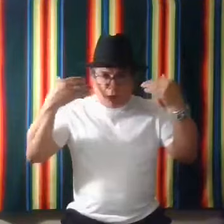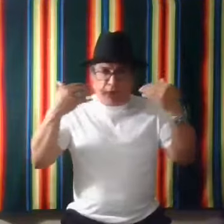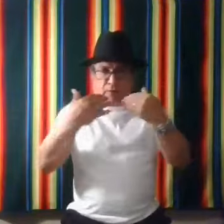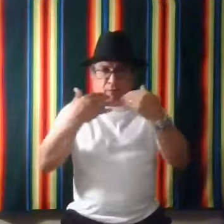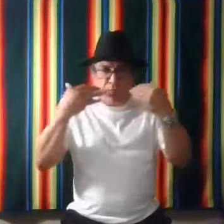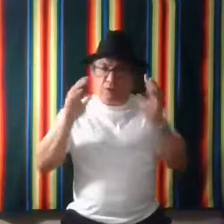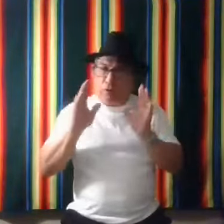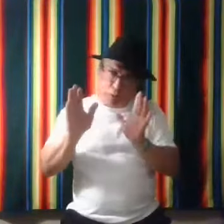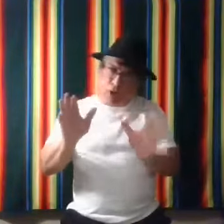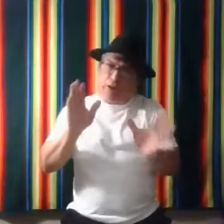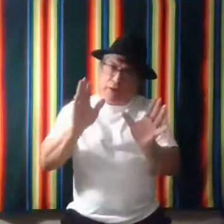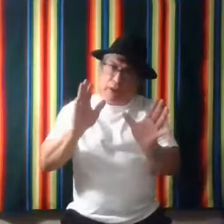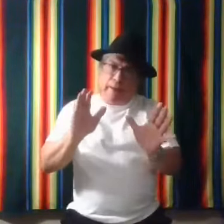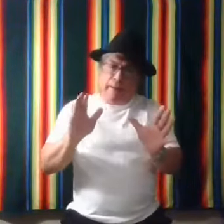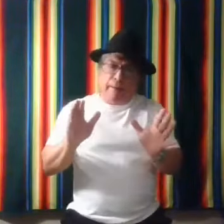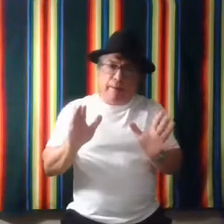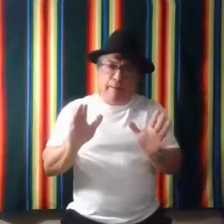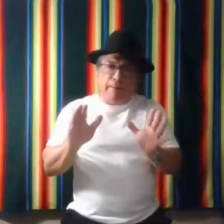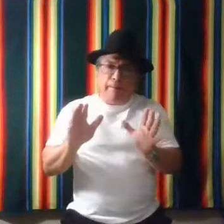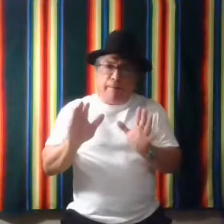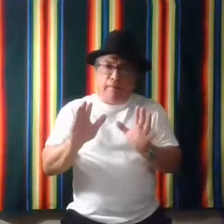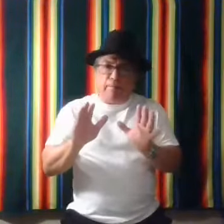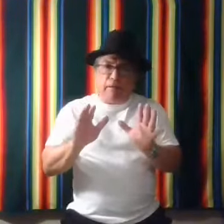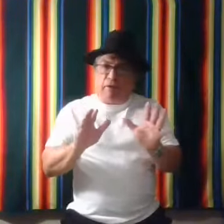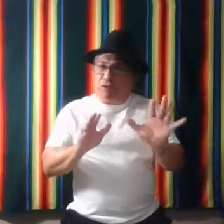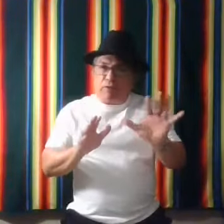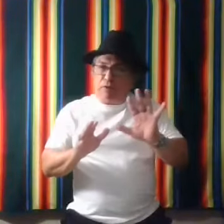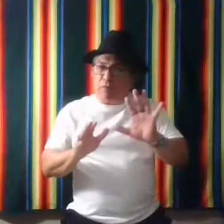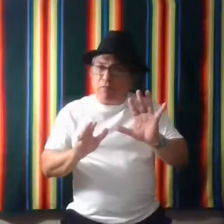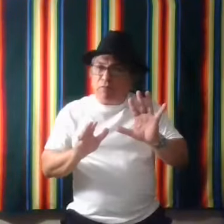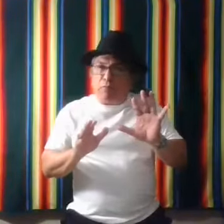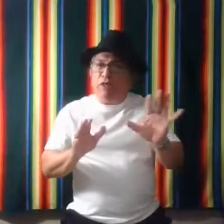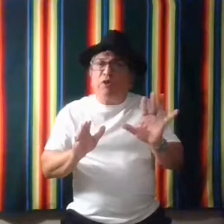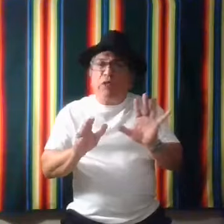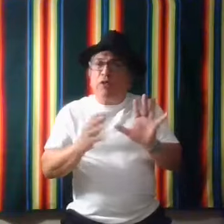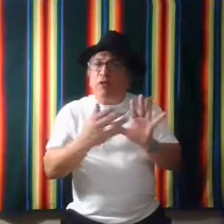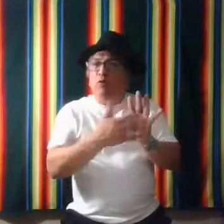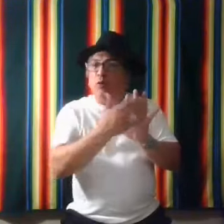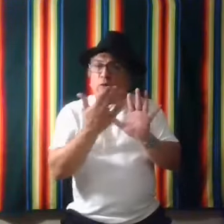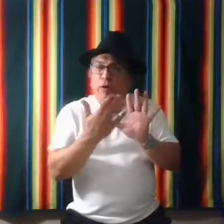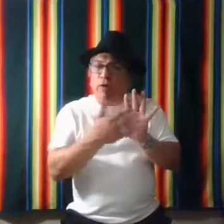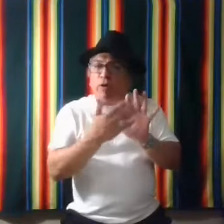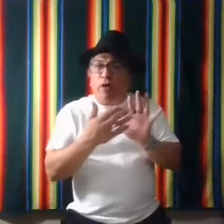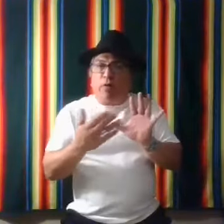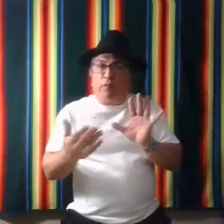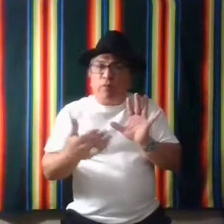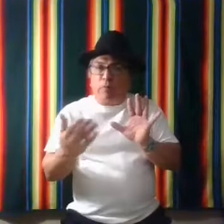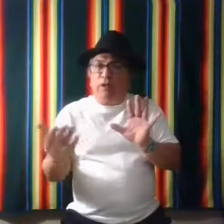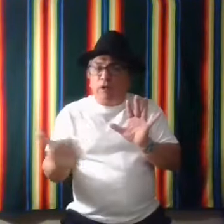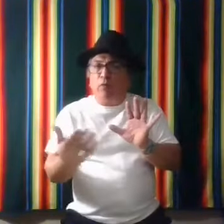expression, facial expressions. Um, and there's, there's a bunch that we can go for, uh, depending on